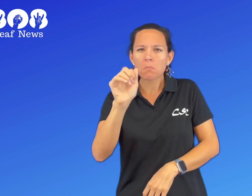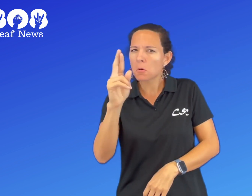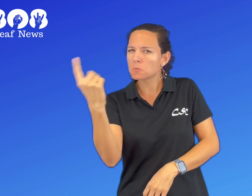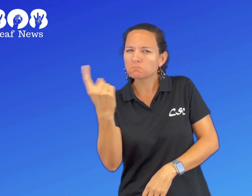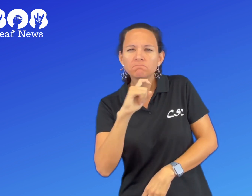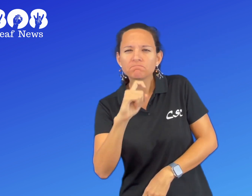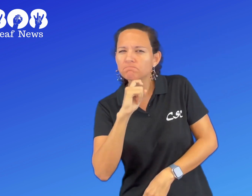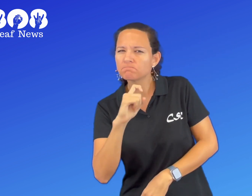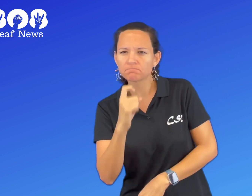something similar.